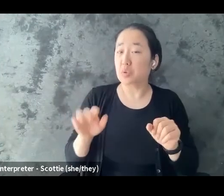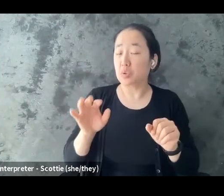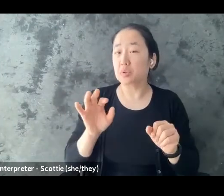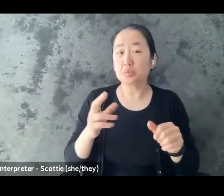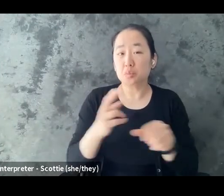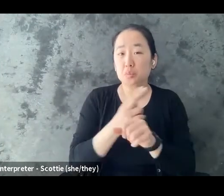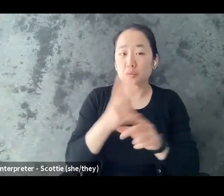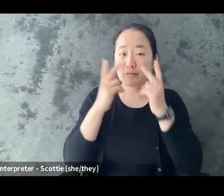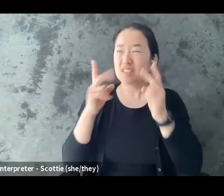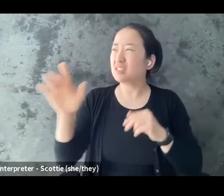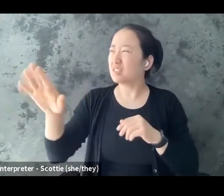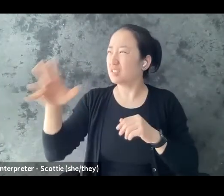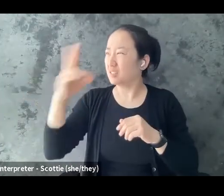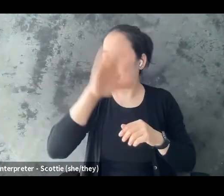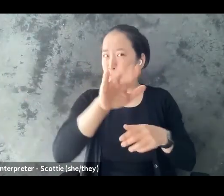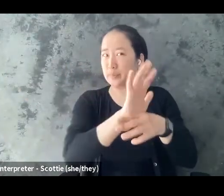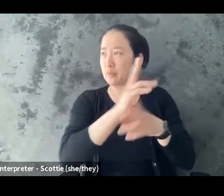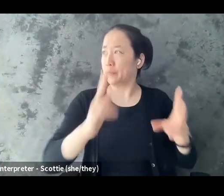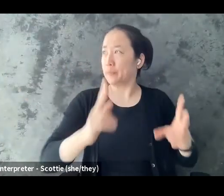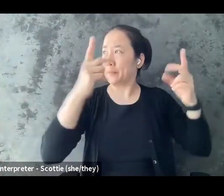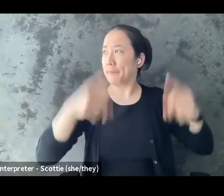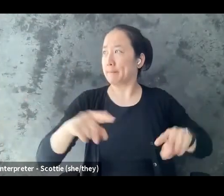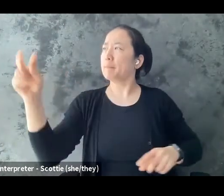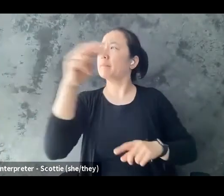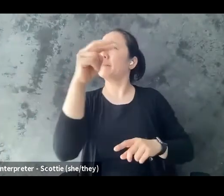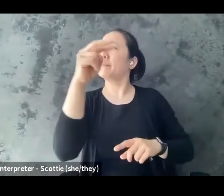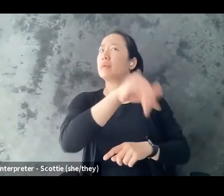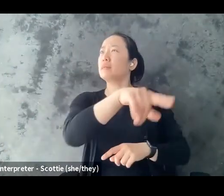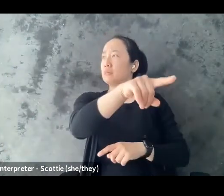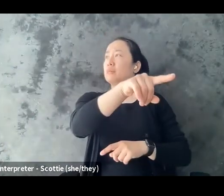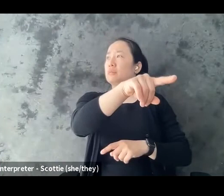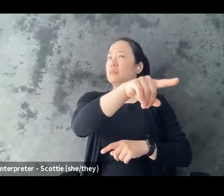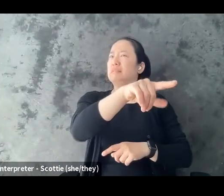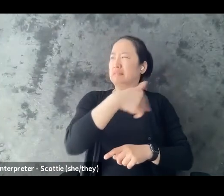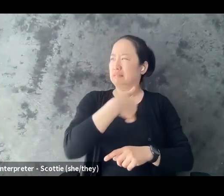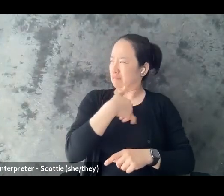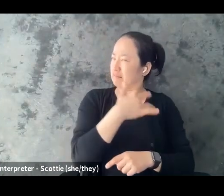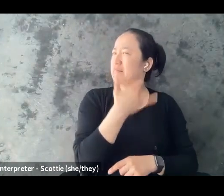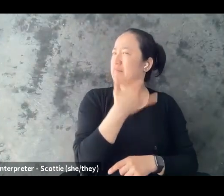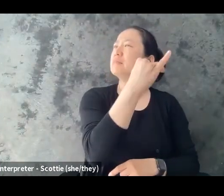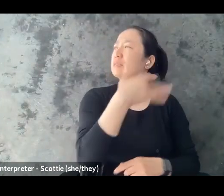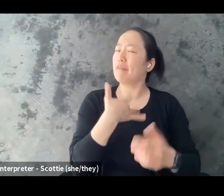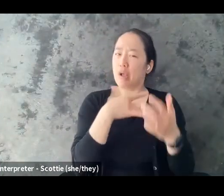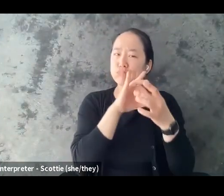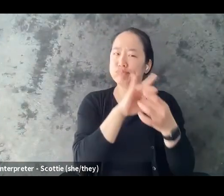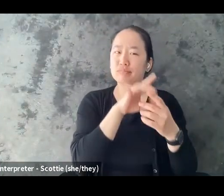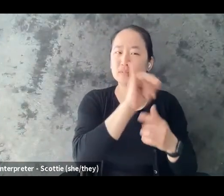with that might depict a related experience that you can use just to start the conversation